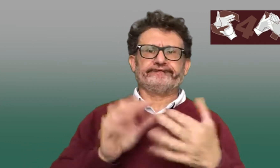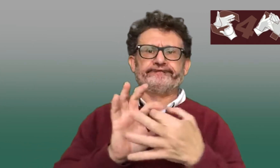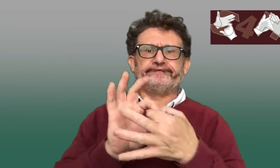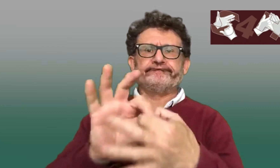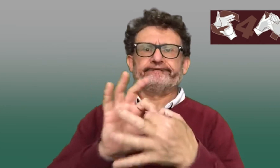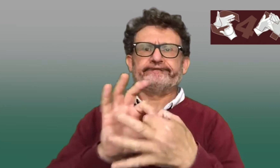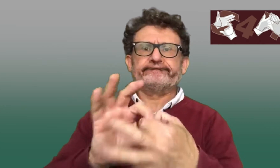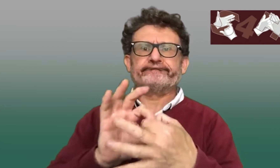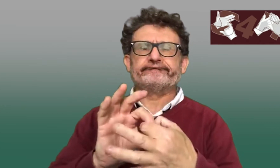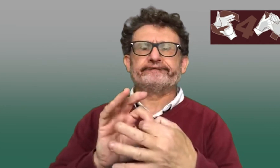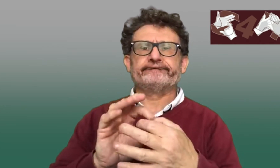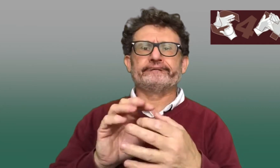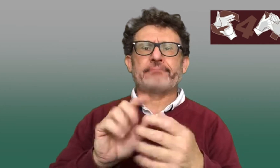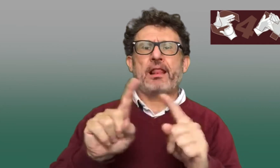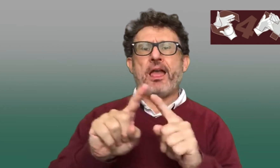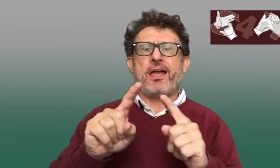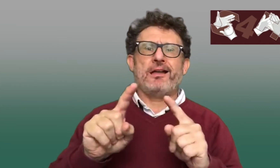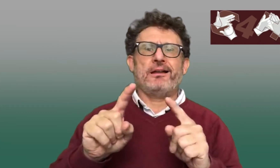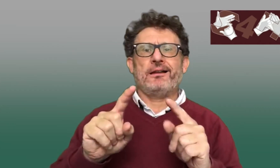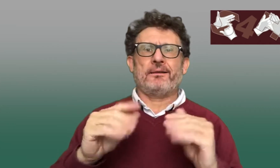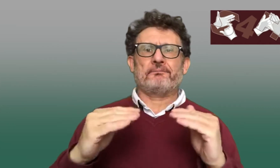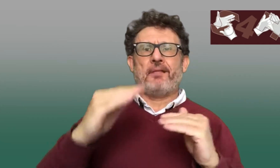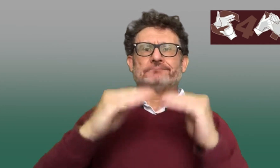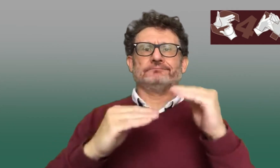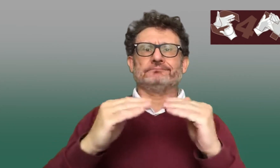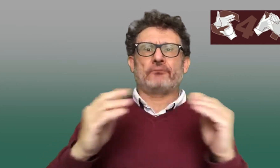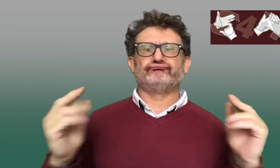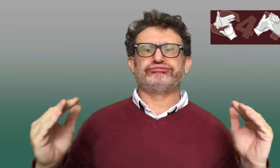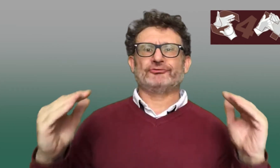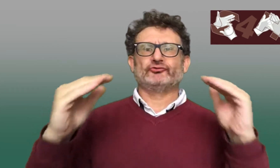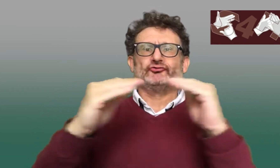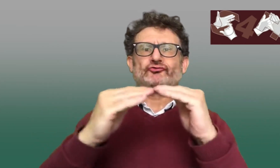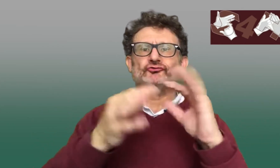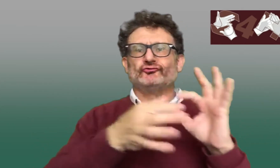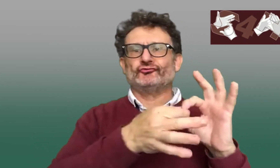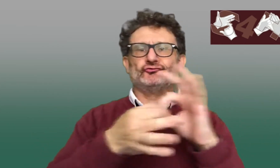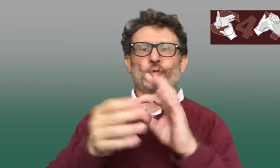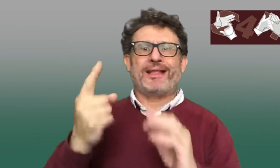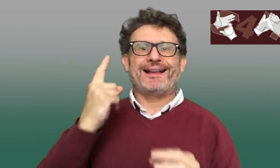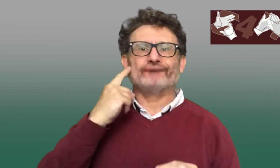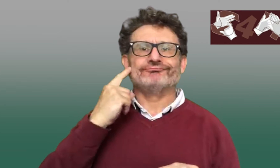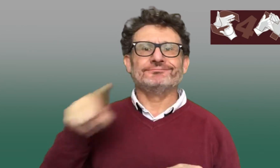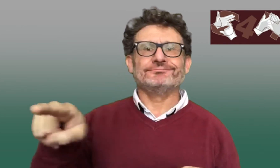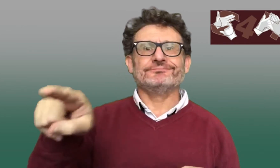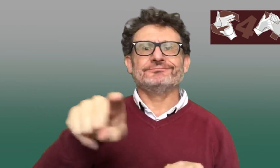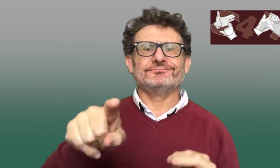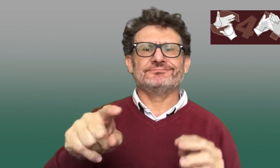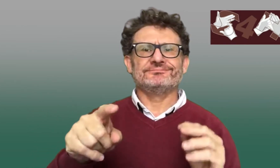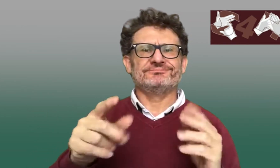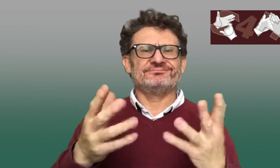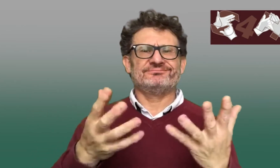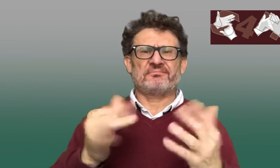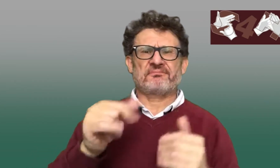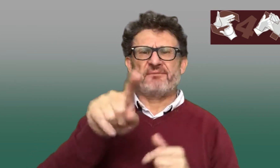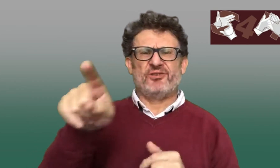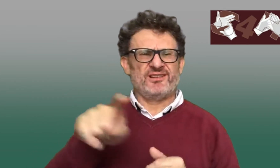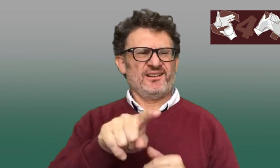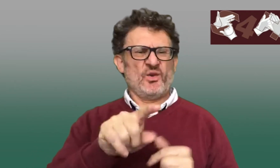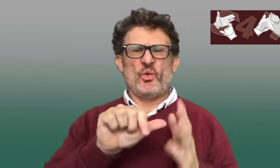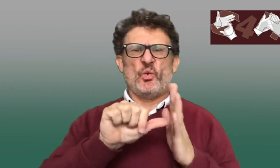that they've not engaged with you well, you know, that they've not wanted to build a bridge with you as hearing people. And you